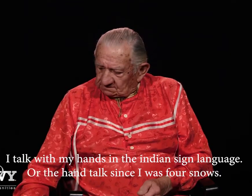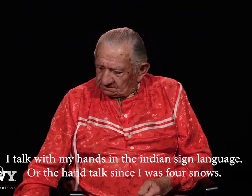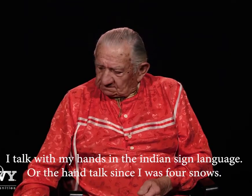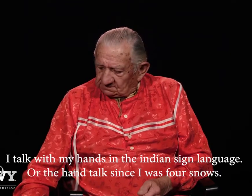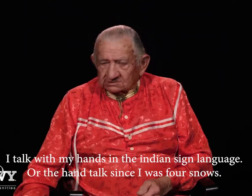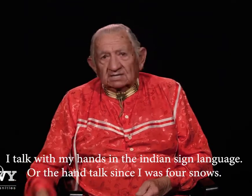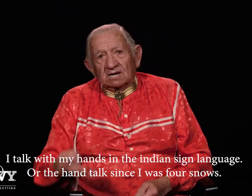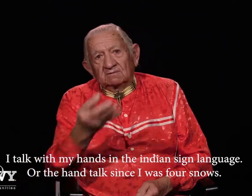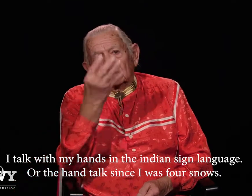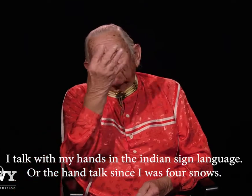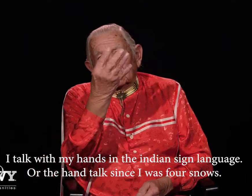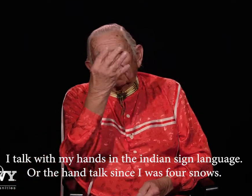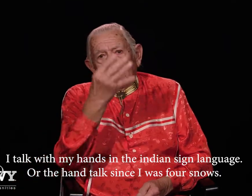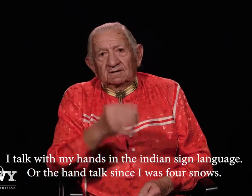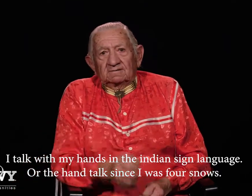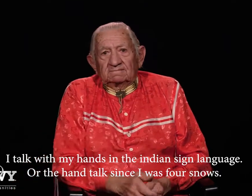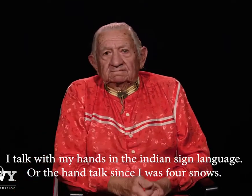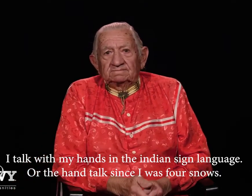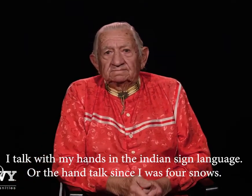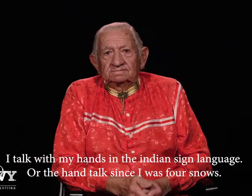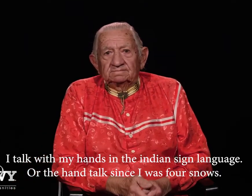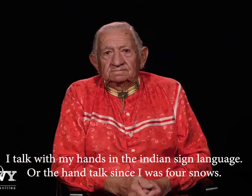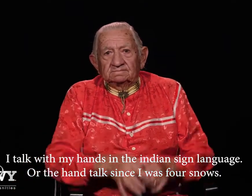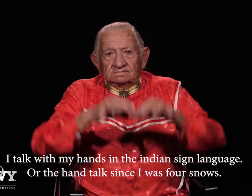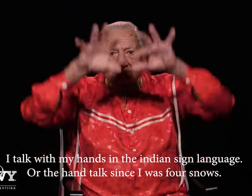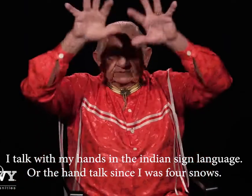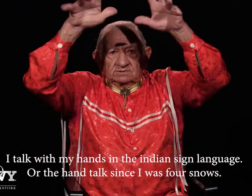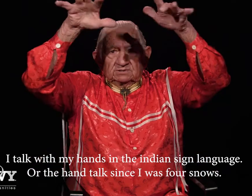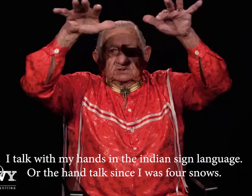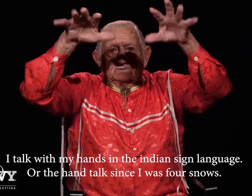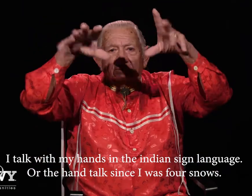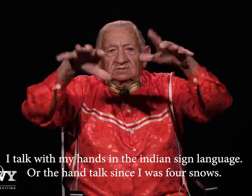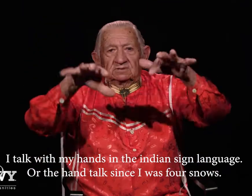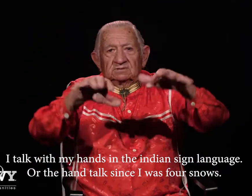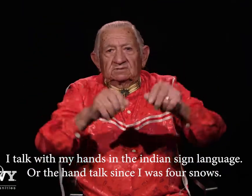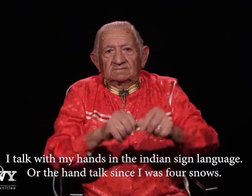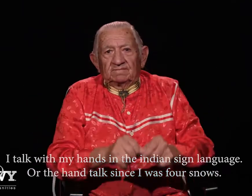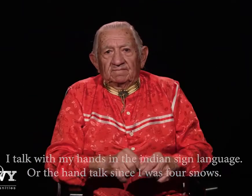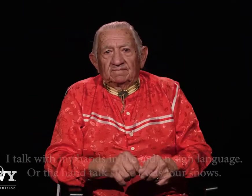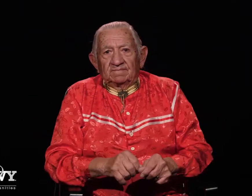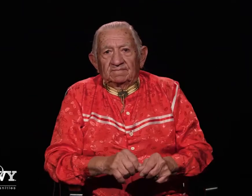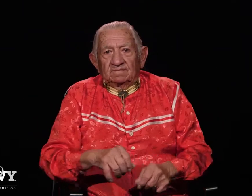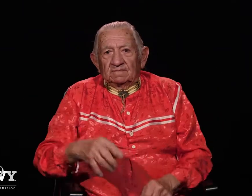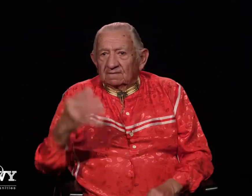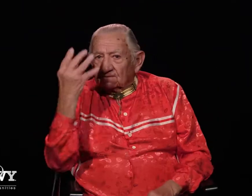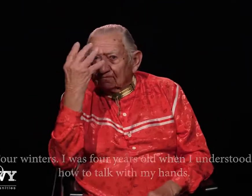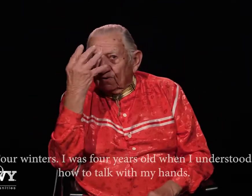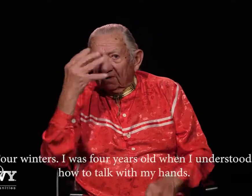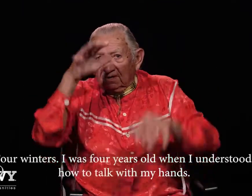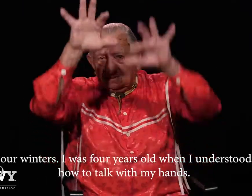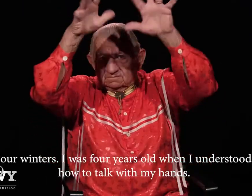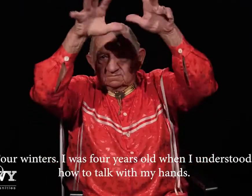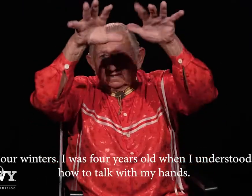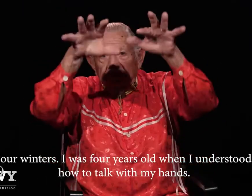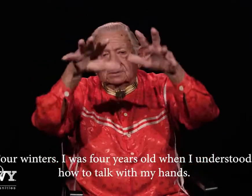since I was four snows four winters